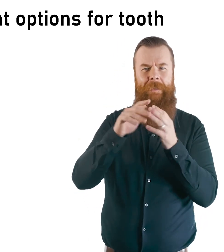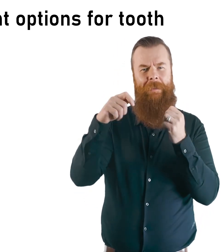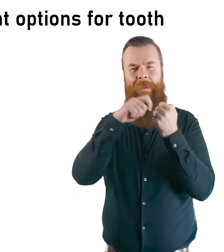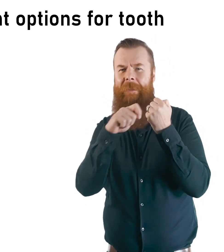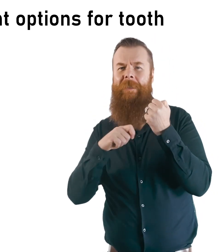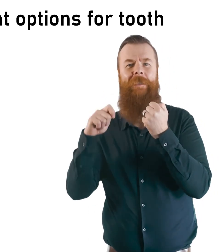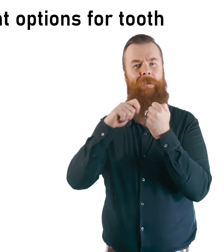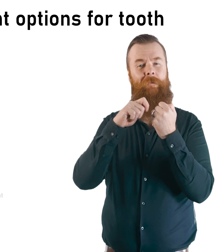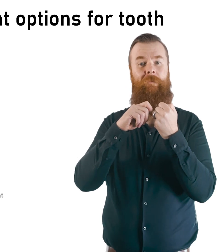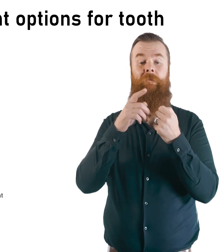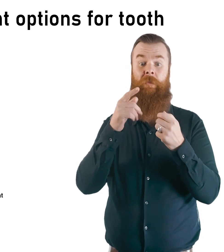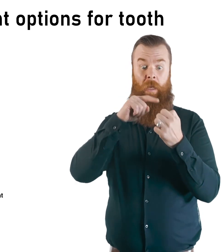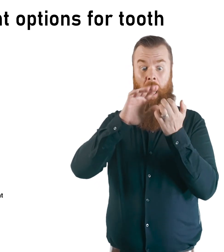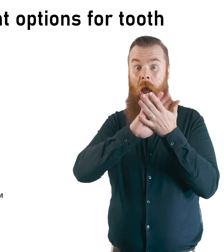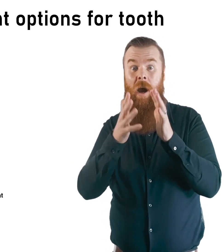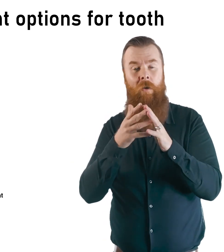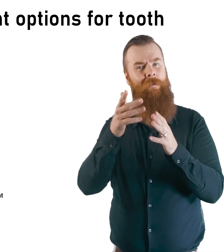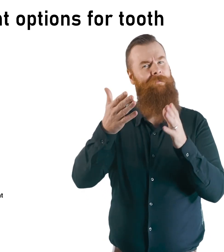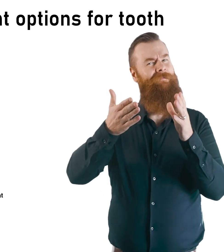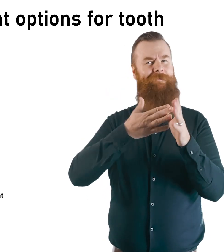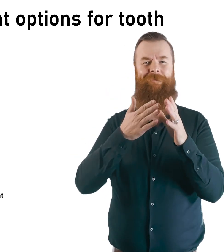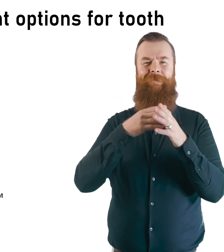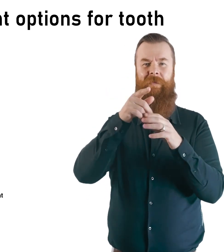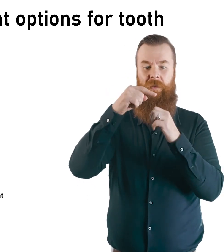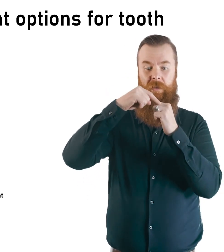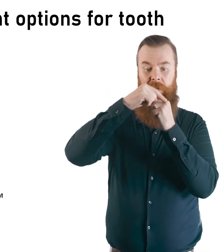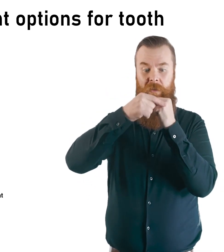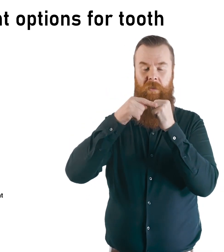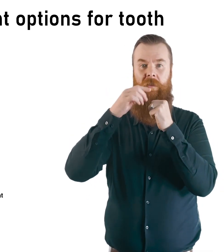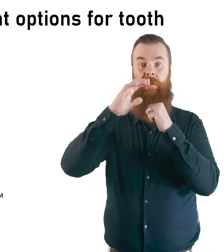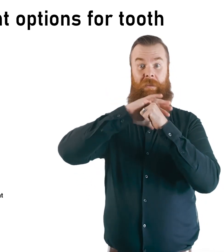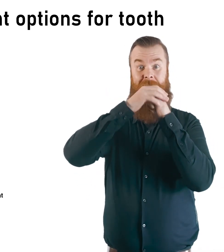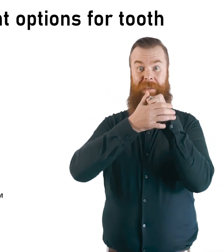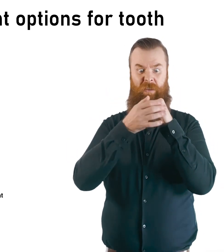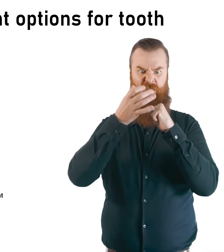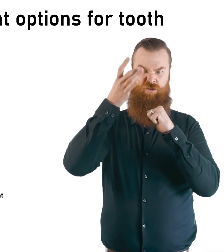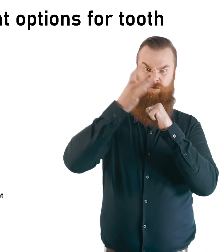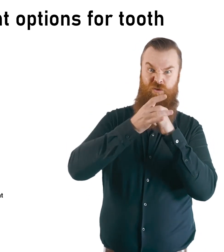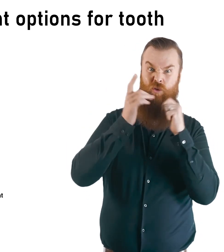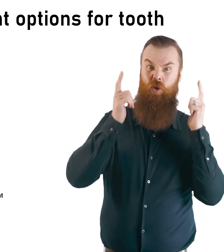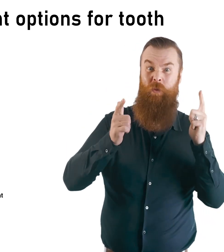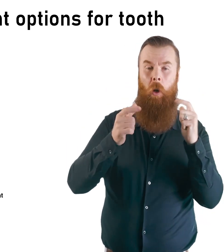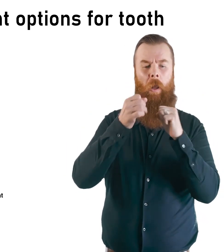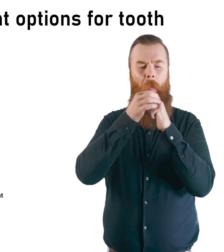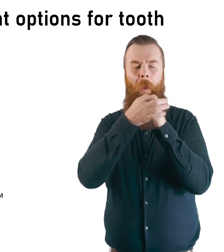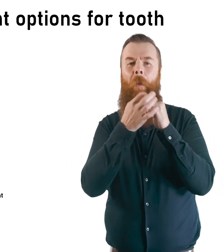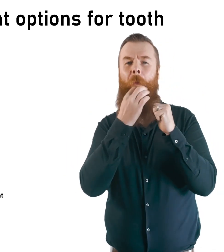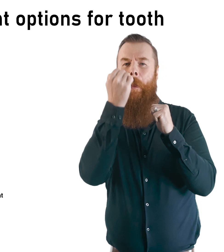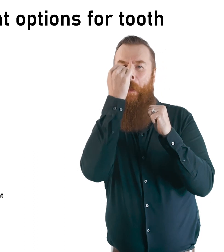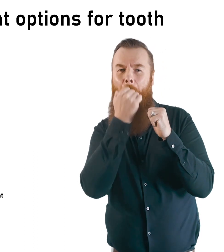Tooth decay can be prevented by brushing, flossing and eating a low sugar diet.